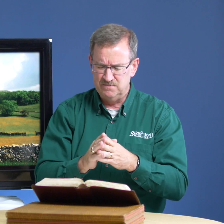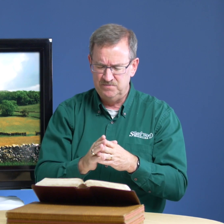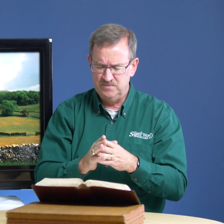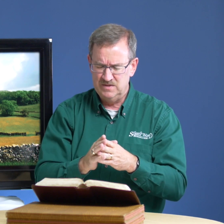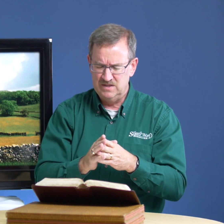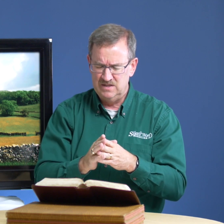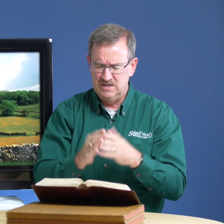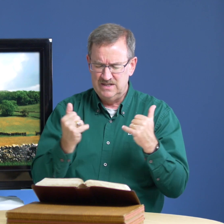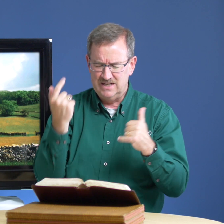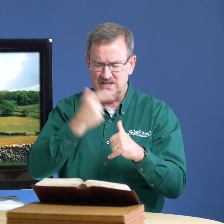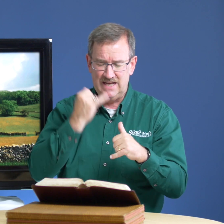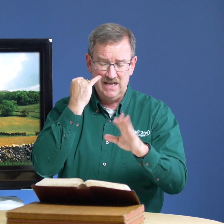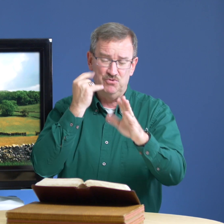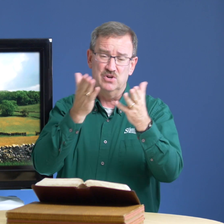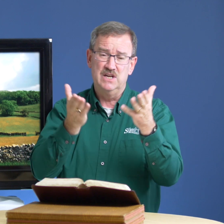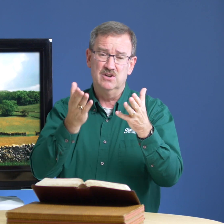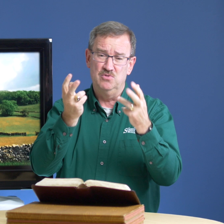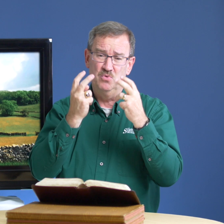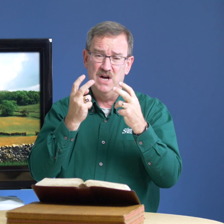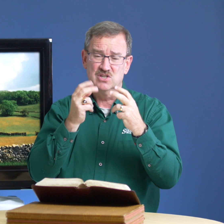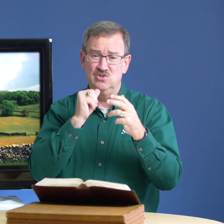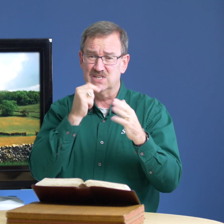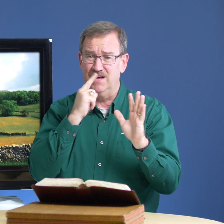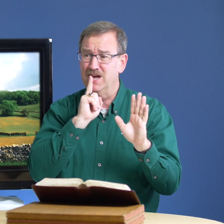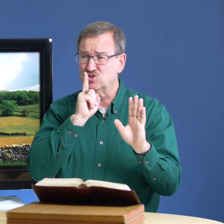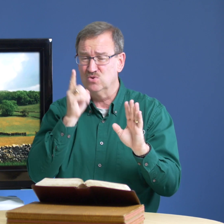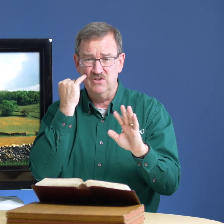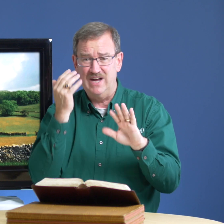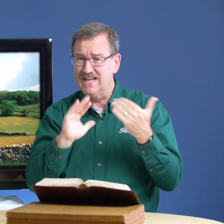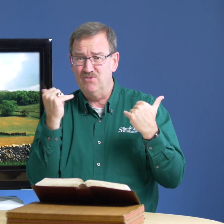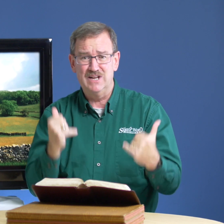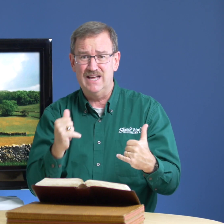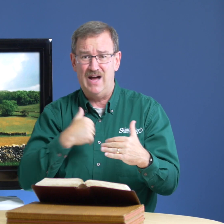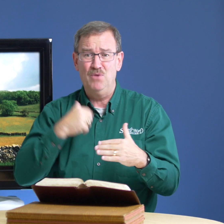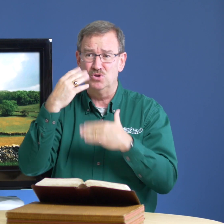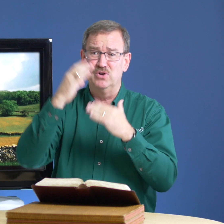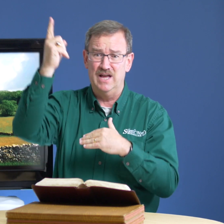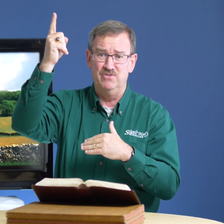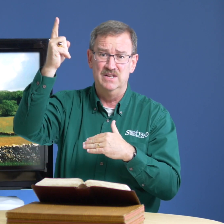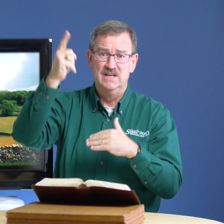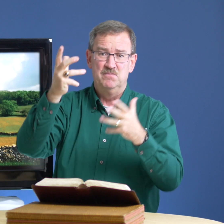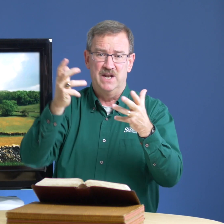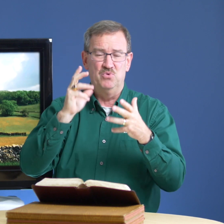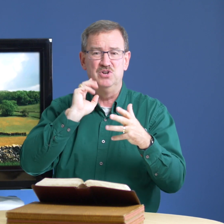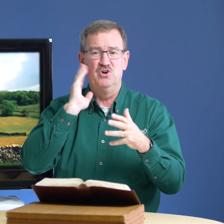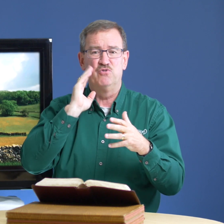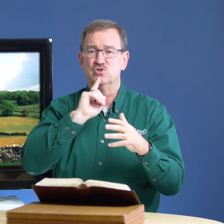now today if you're here and you've been watching you say i'm not sure if i die right now i would go to heaven but i want to know for